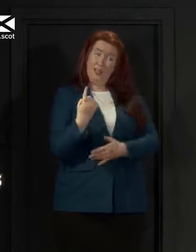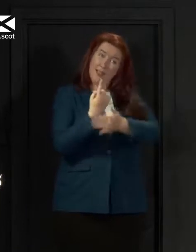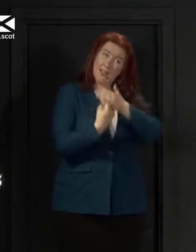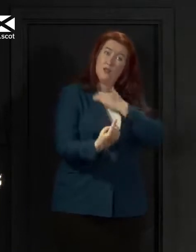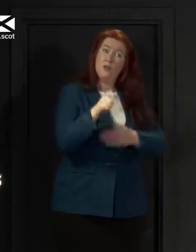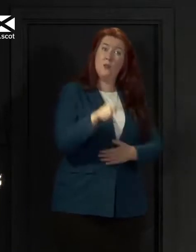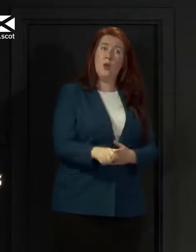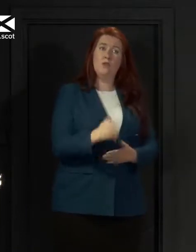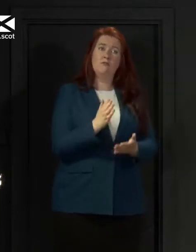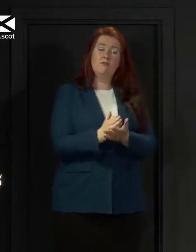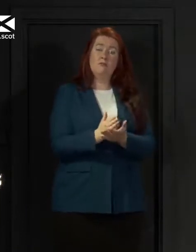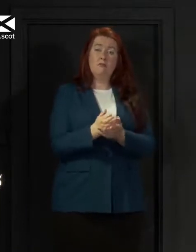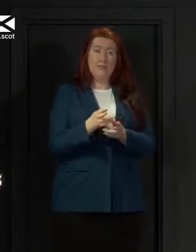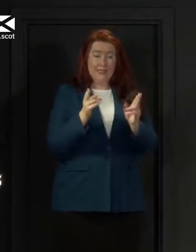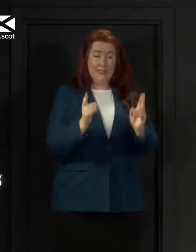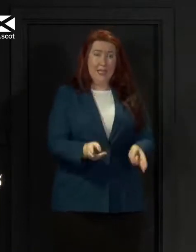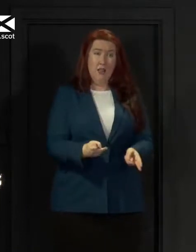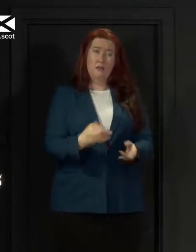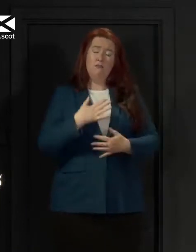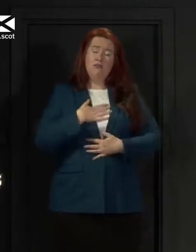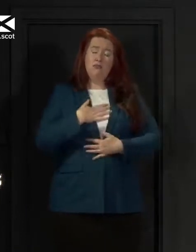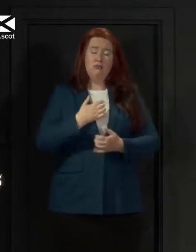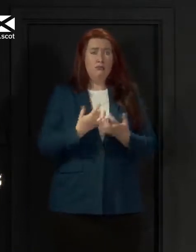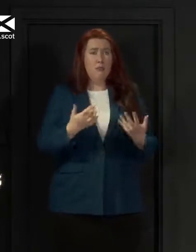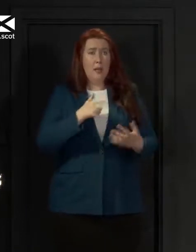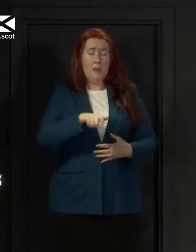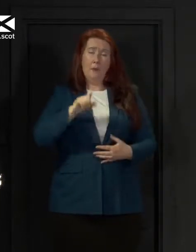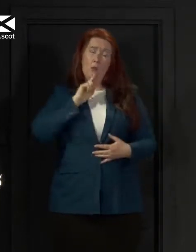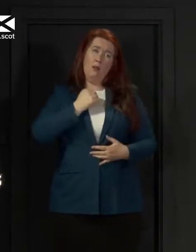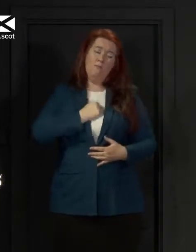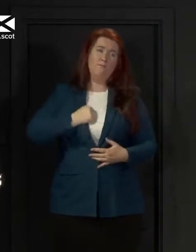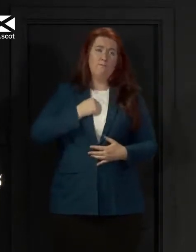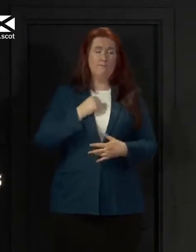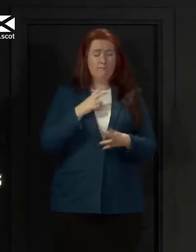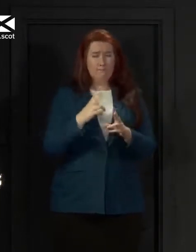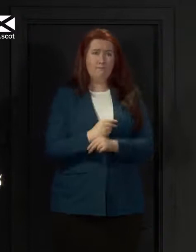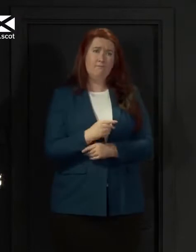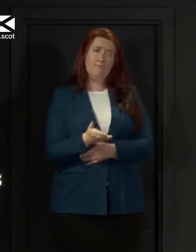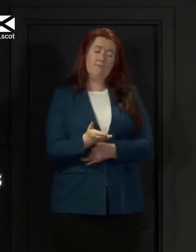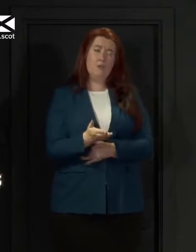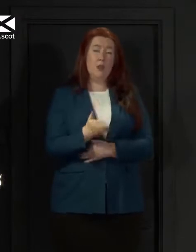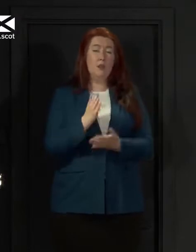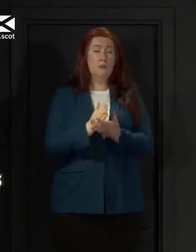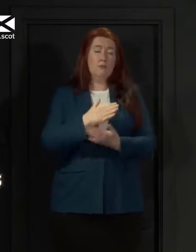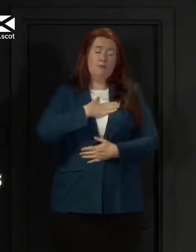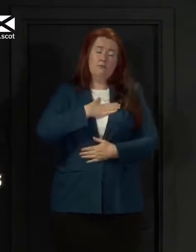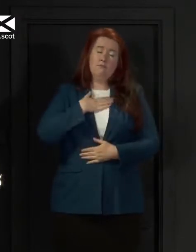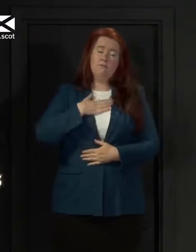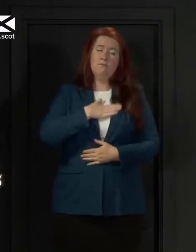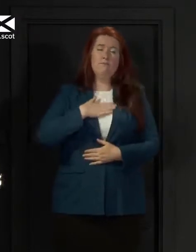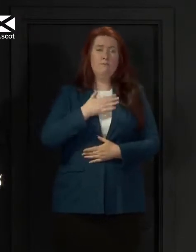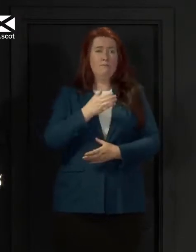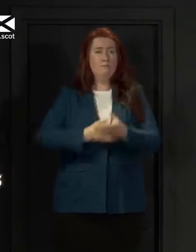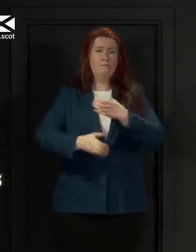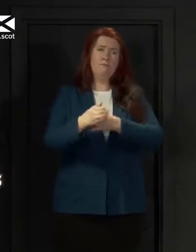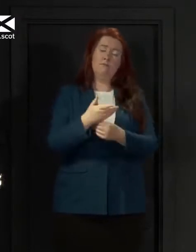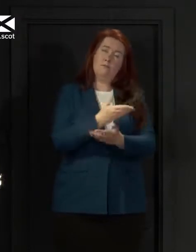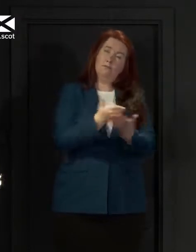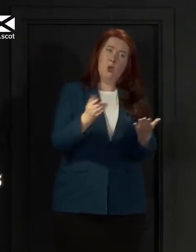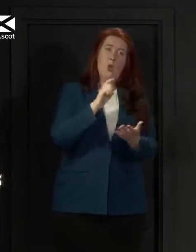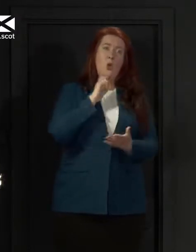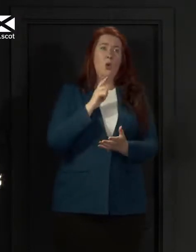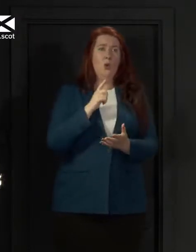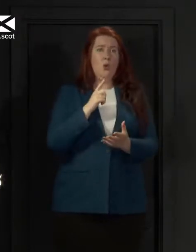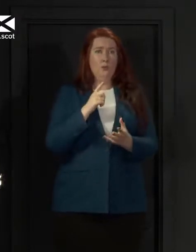loss is a source of grief to very many people. I want to send my deepest condolences to everyone who has lost